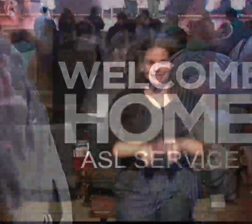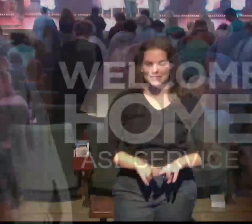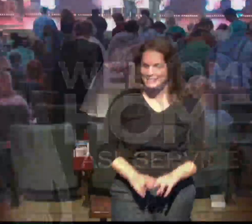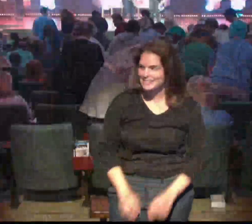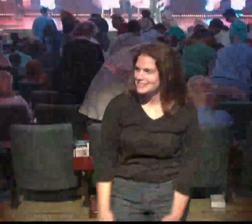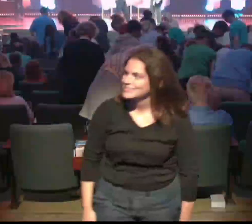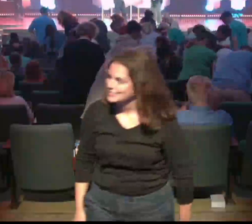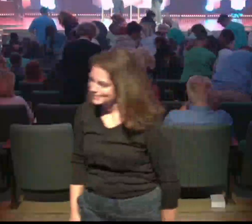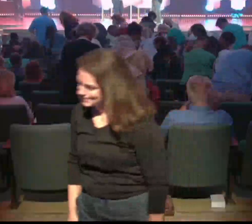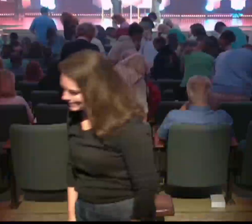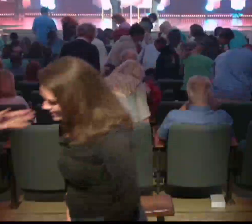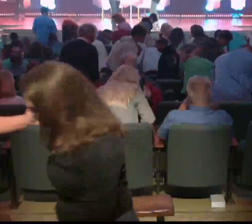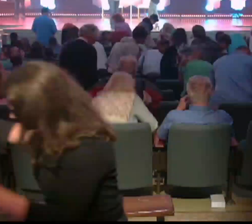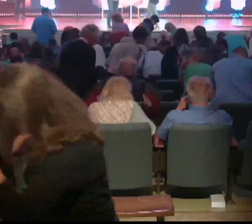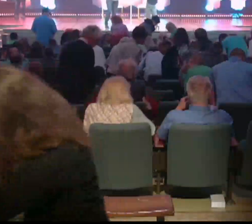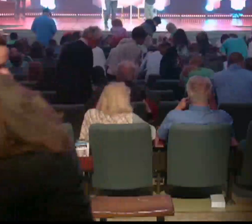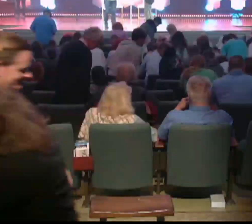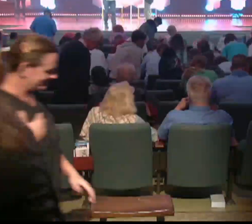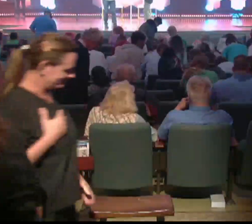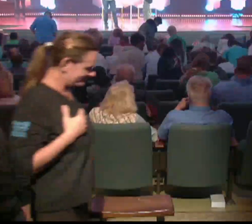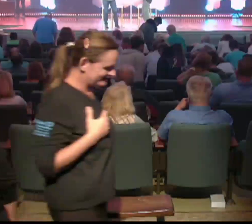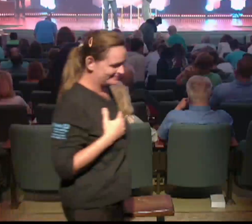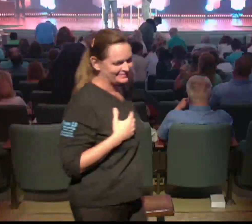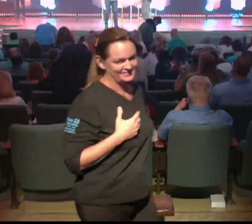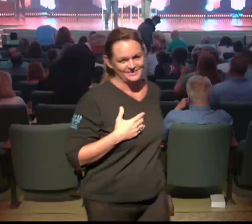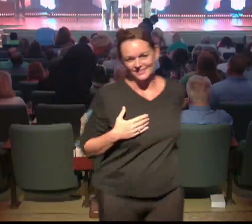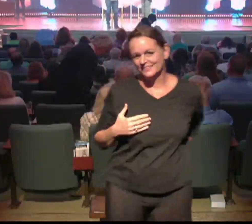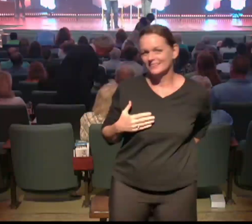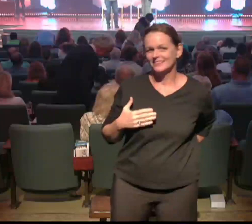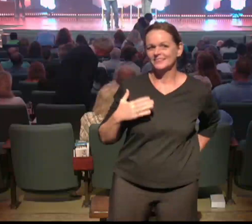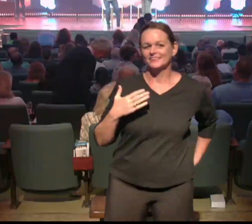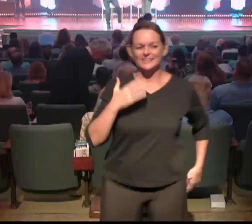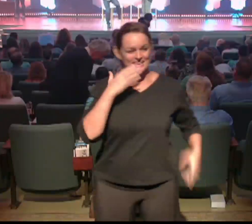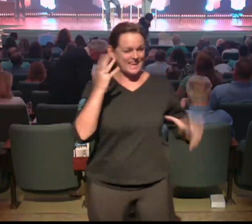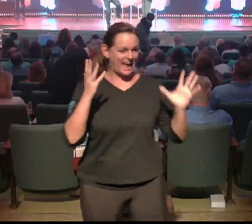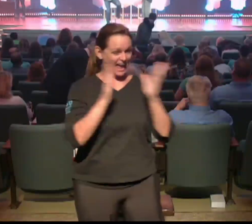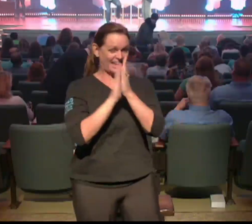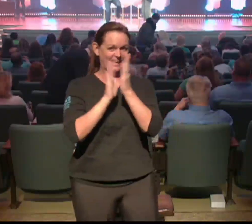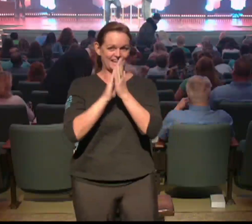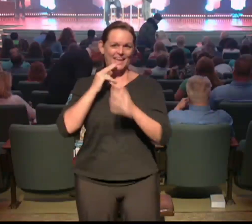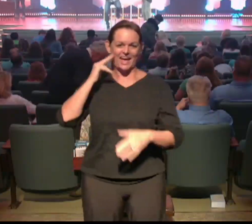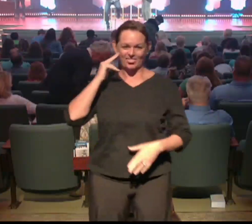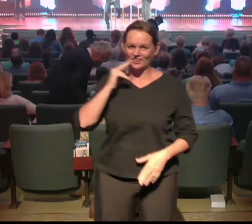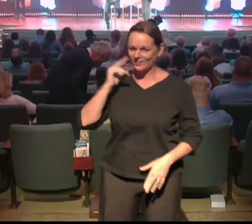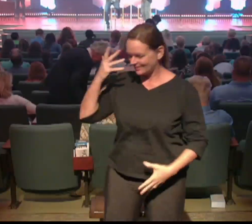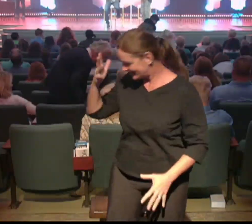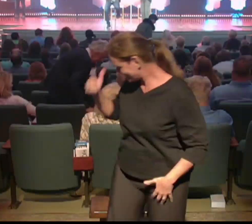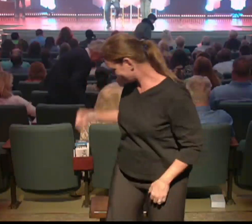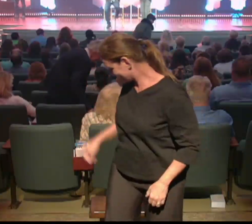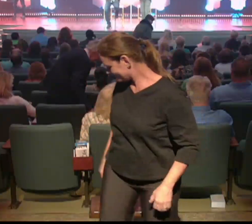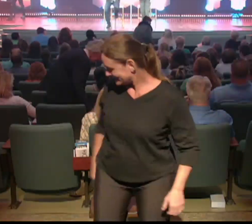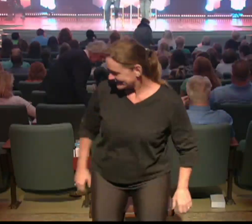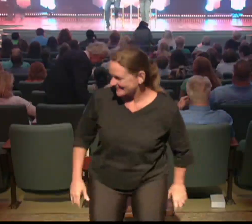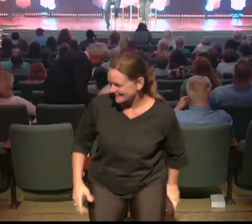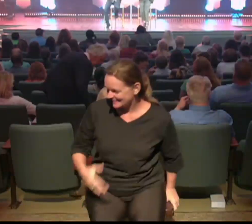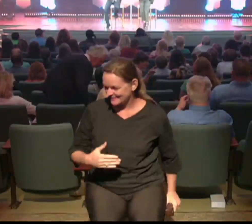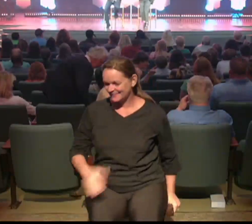We are so glad that you are with us today. We've been praying for you this week, praying, as many of you are in the fast, praying that you'll experience